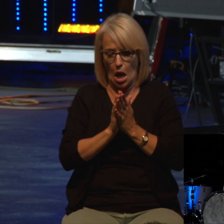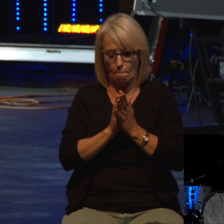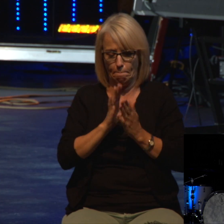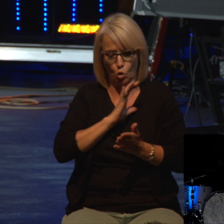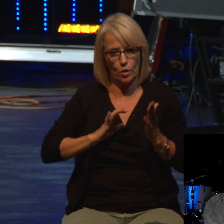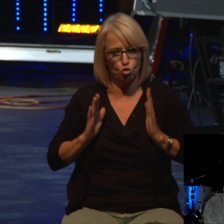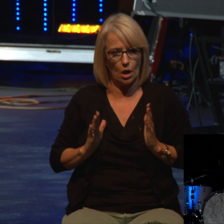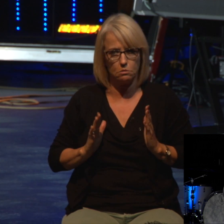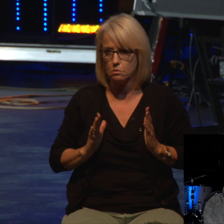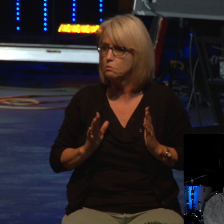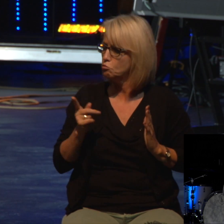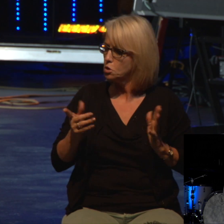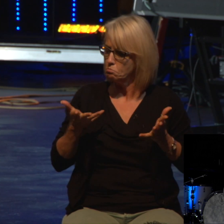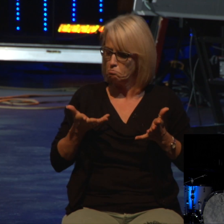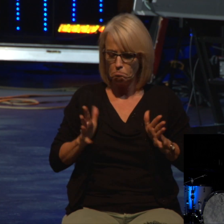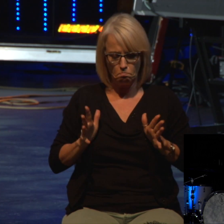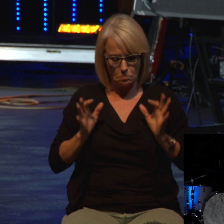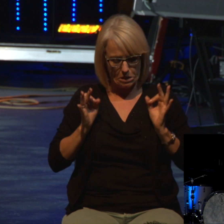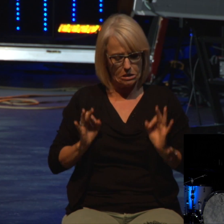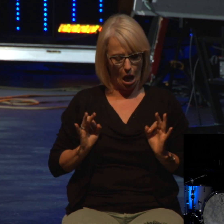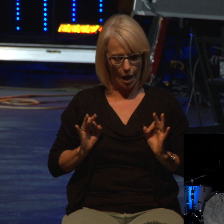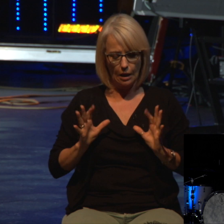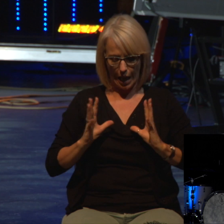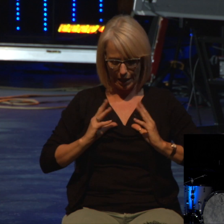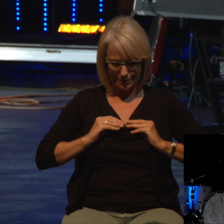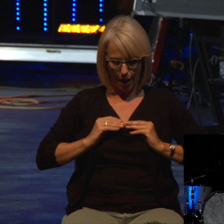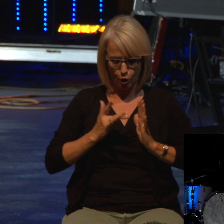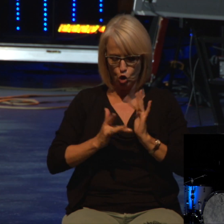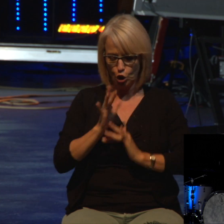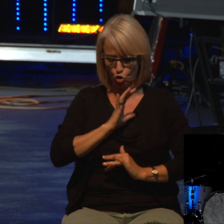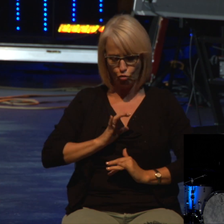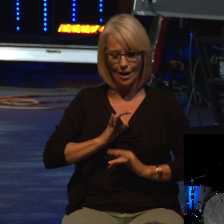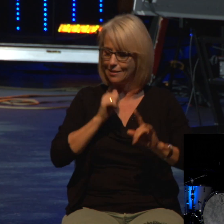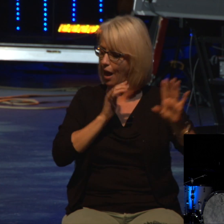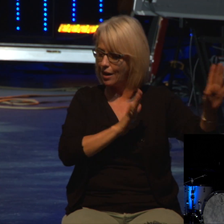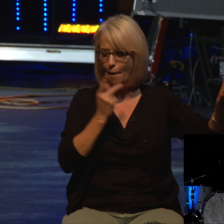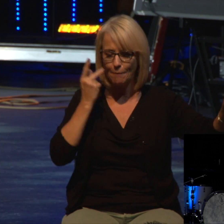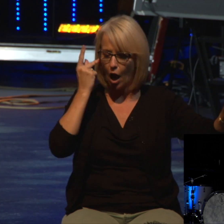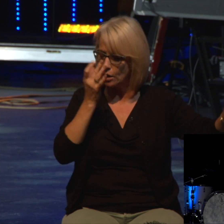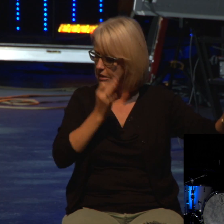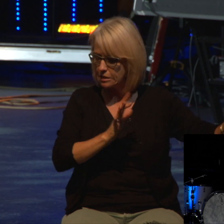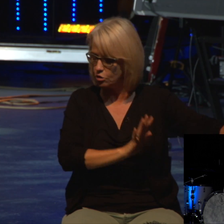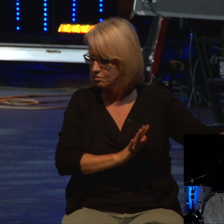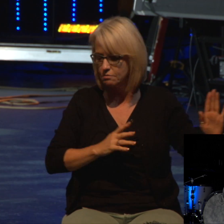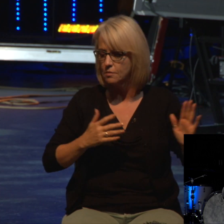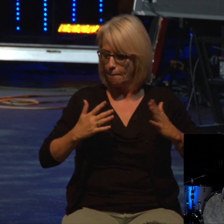made your decision to accept Christ as Savior not the decision of your parents or something but if you made a decision